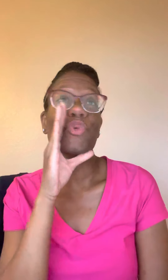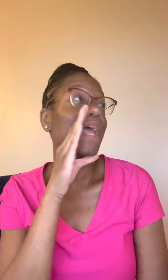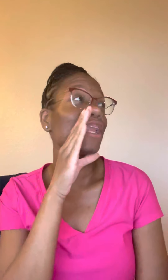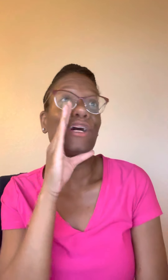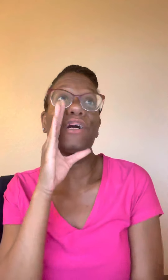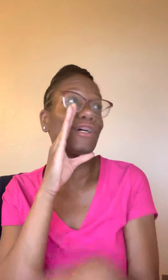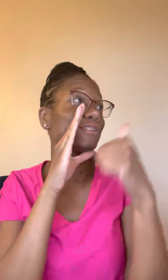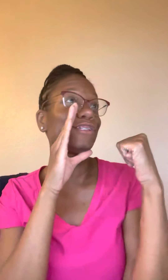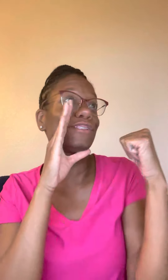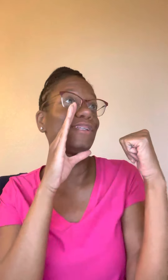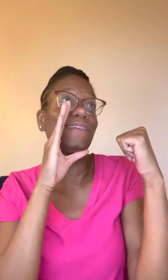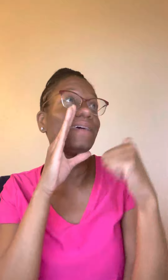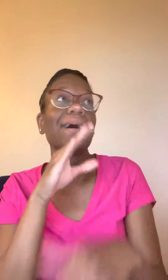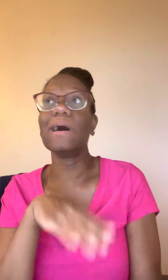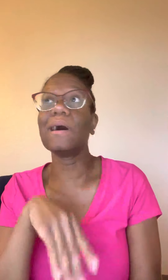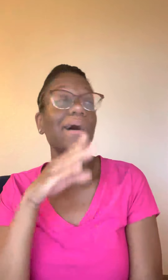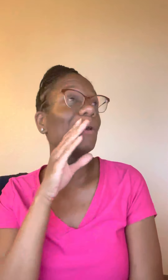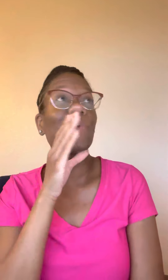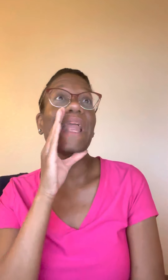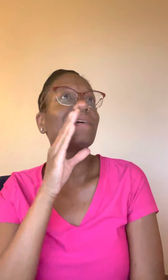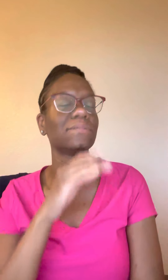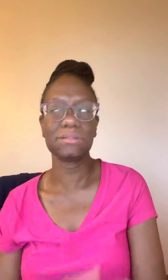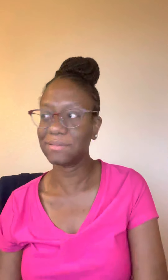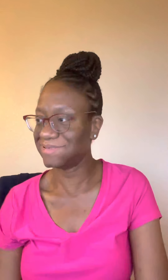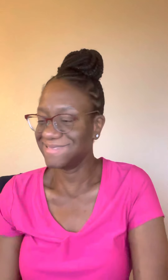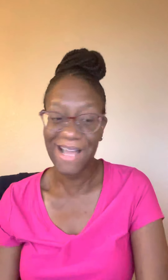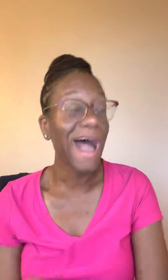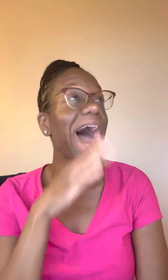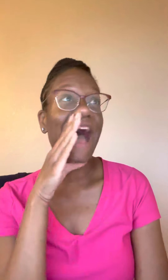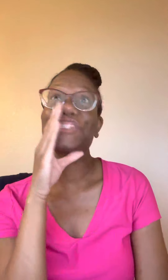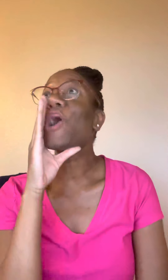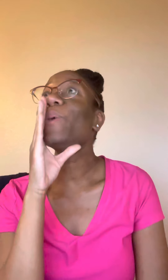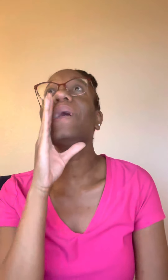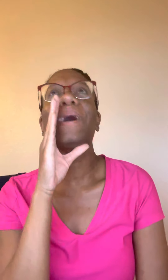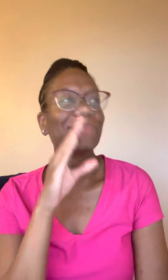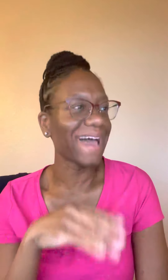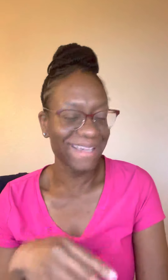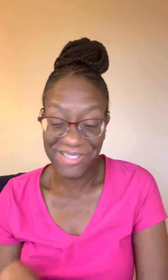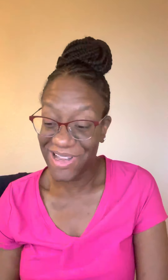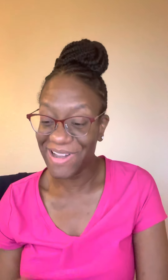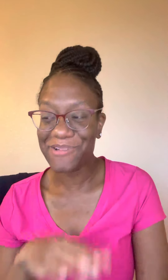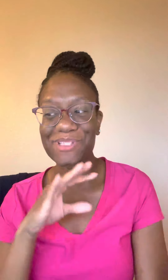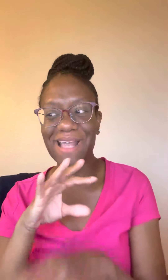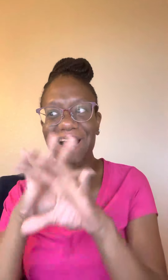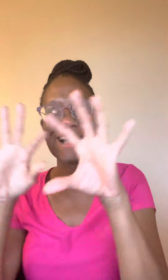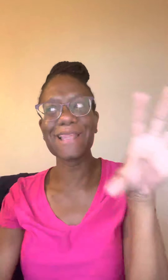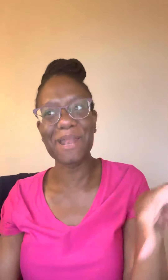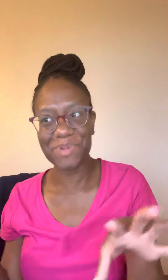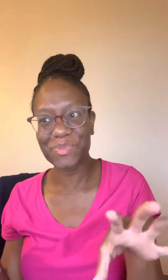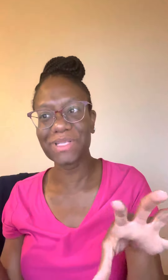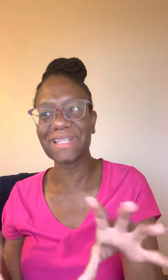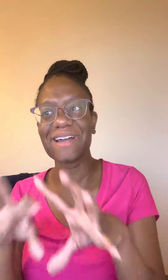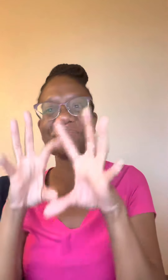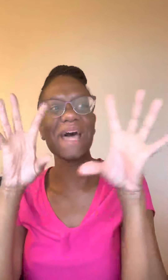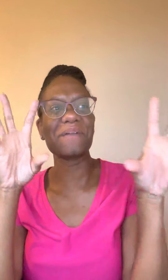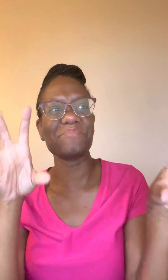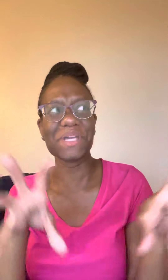red, uh, the, the, uh, well, I, I tore it up. Like, you know, it was like a lot of people in there, like big